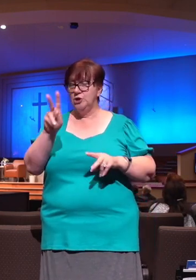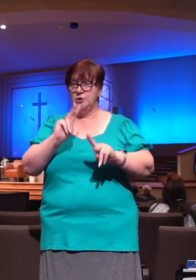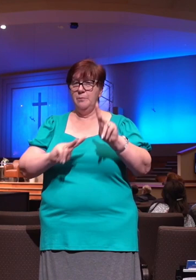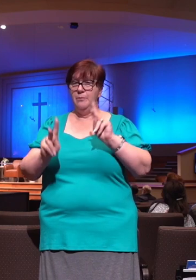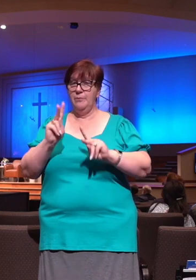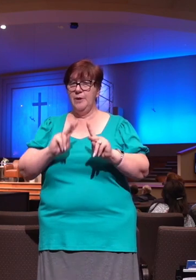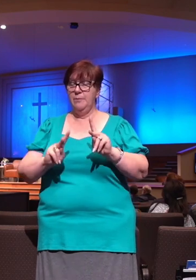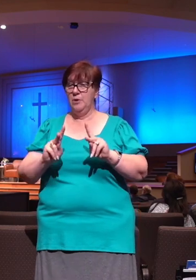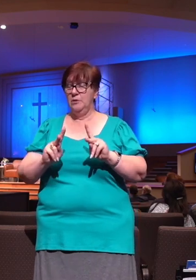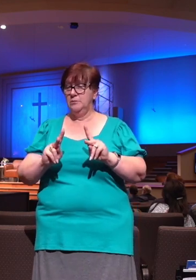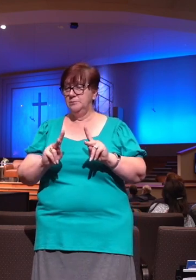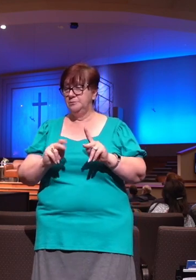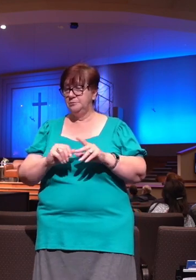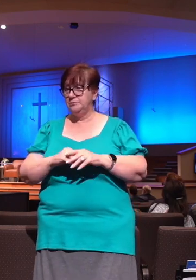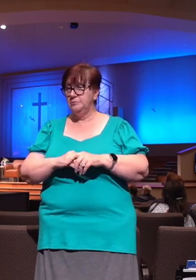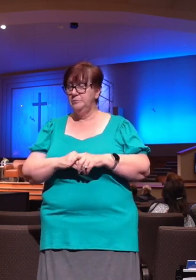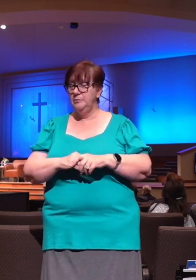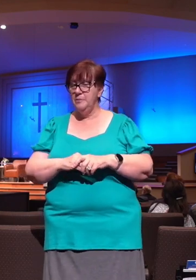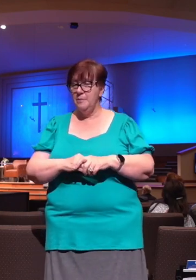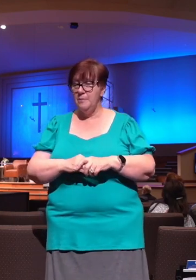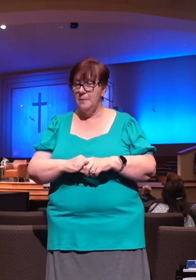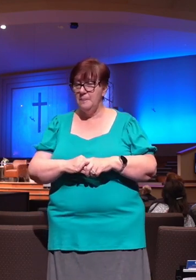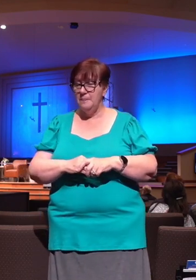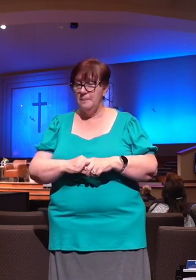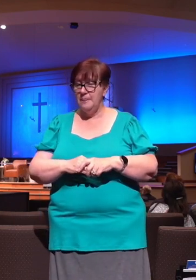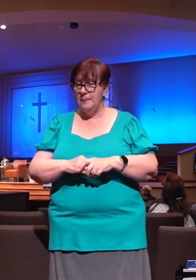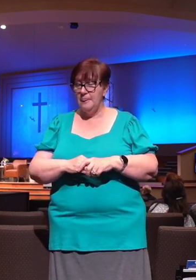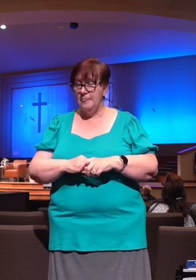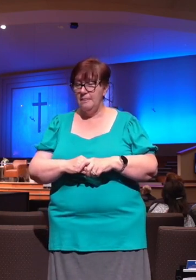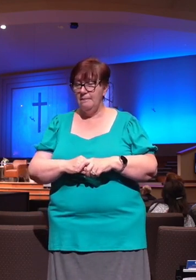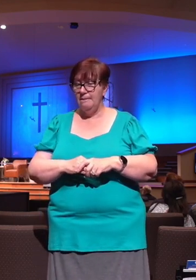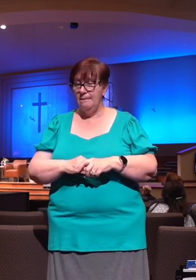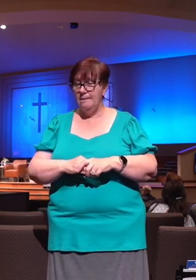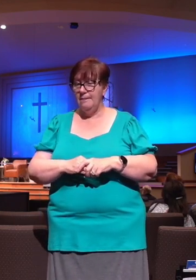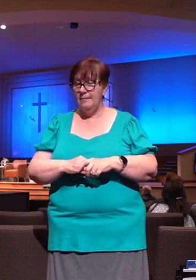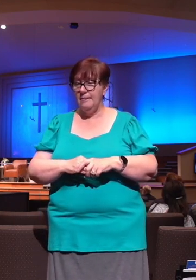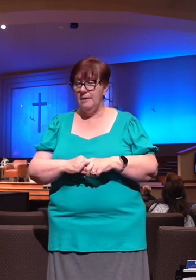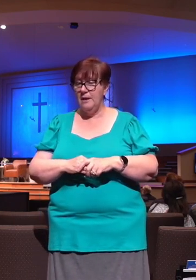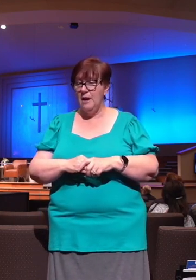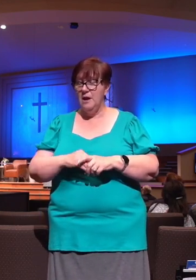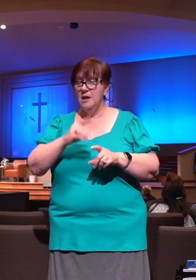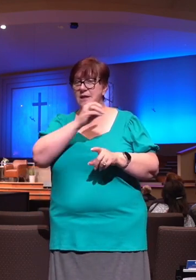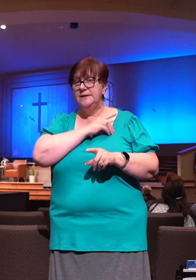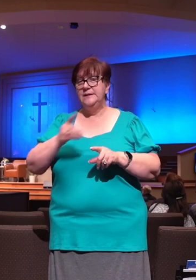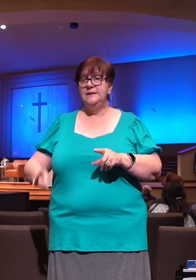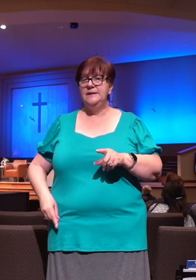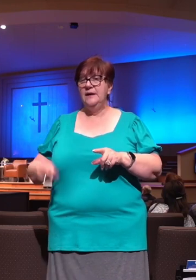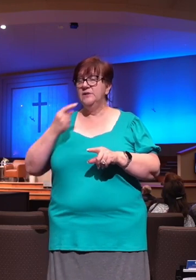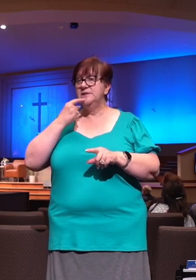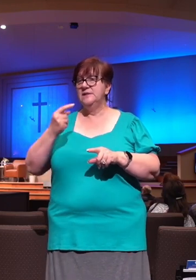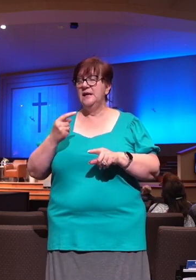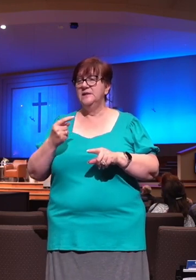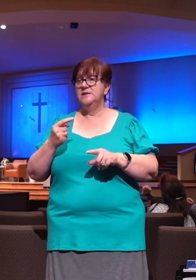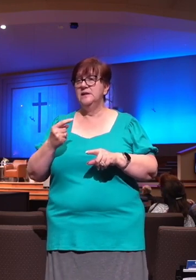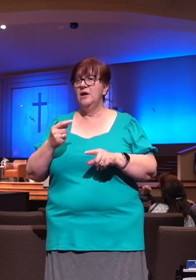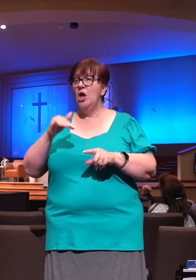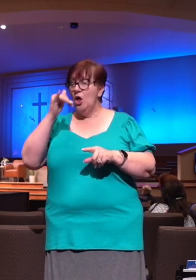not offer, nor take up their names into my lips. So what he's pointing out is the contrast. David is pointing out the contrast between